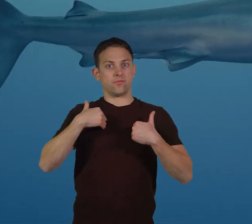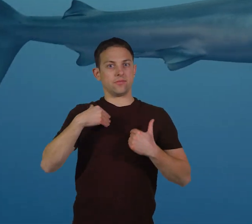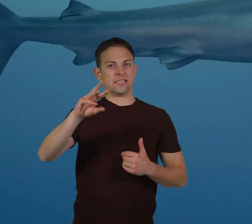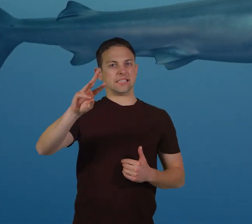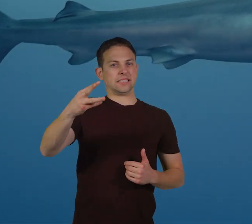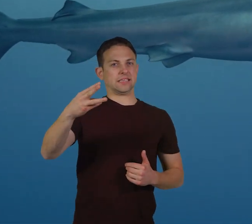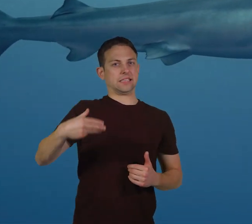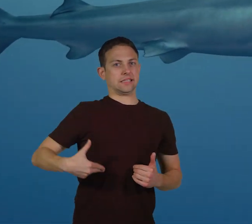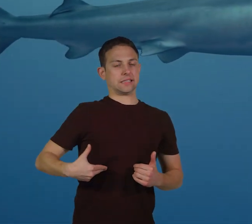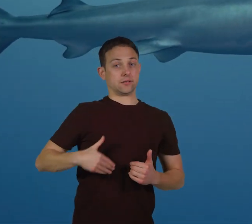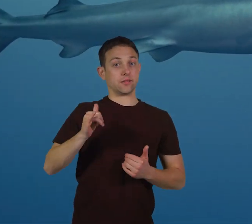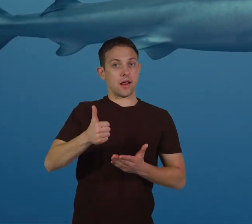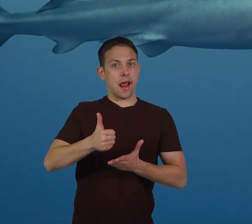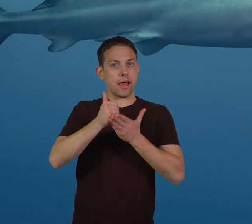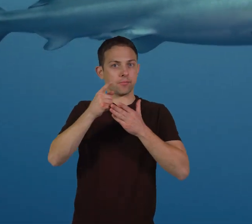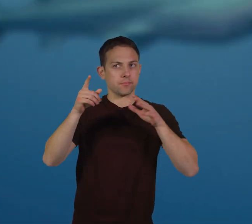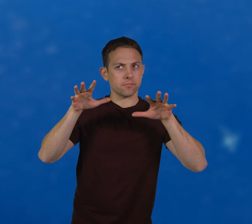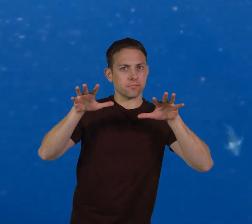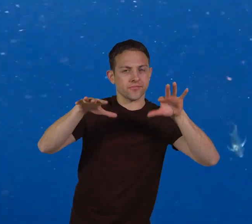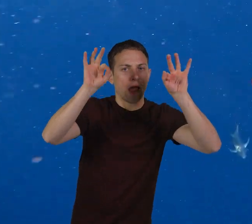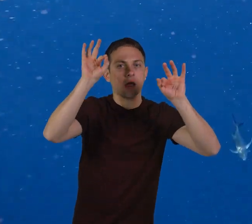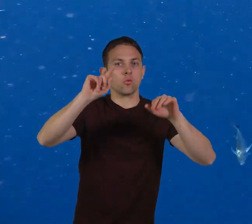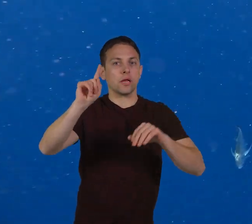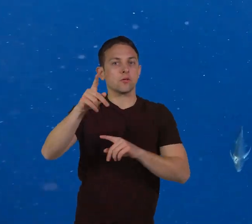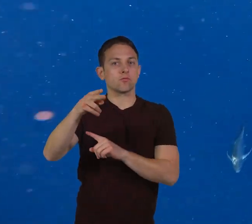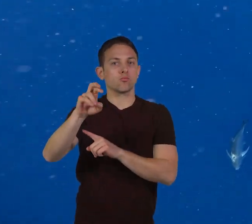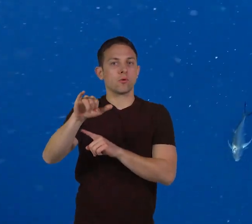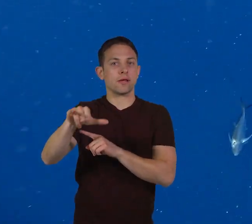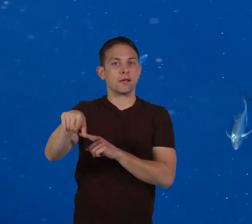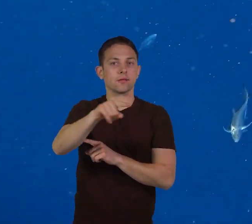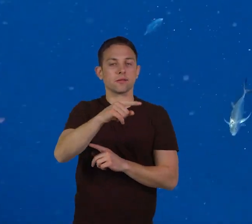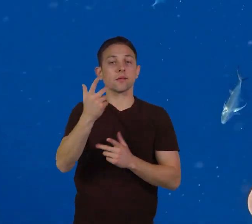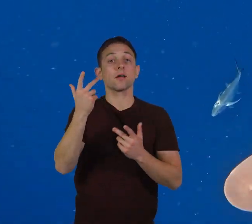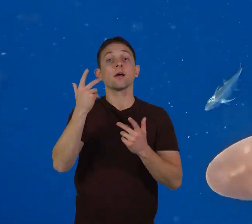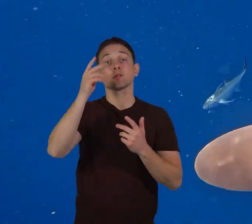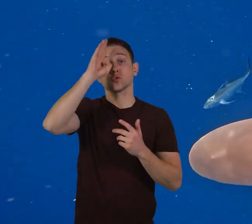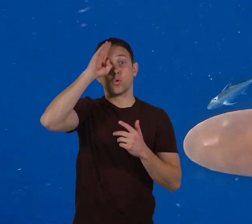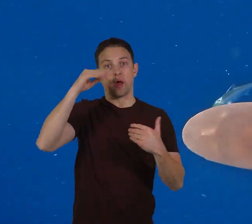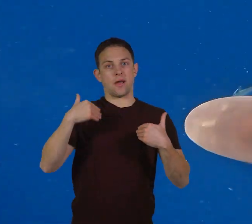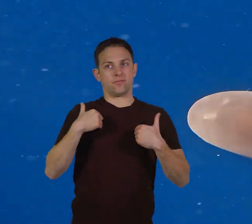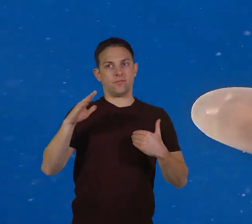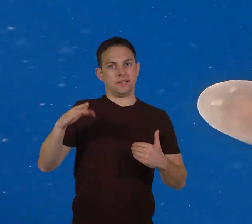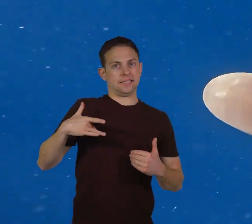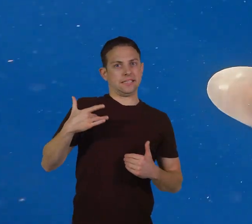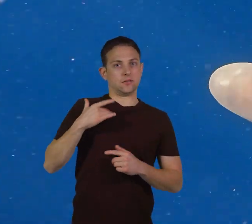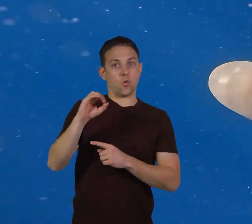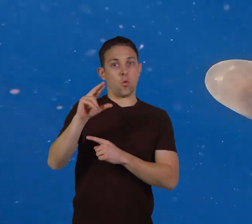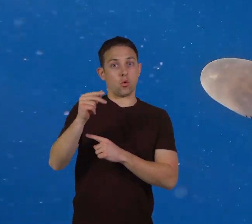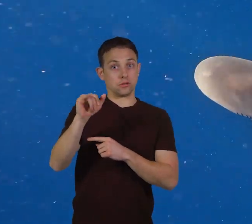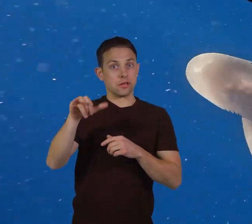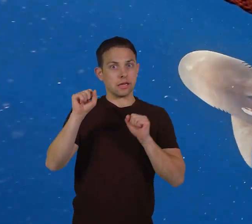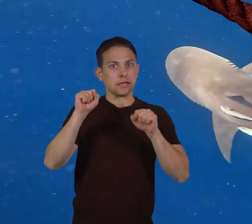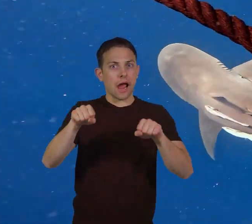helps them hone in on their prey. In addition, sharks have sense organs that can detect electric fields.